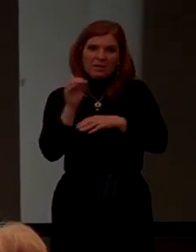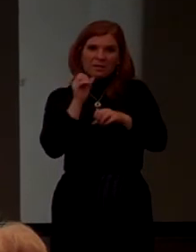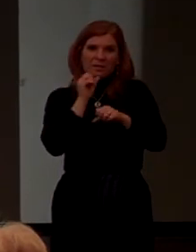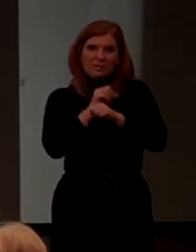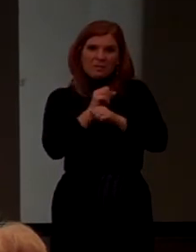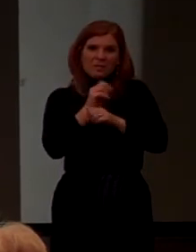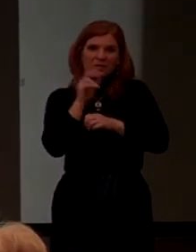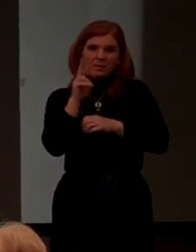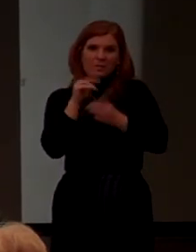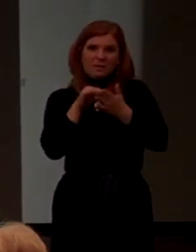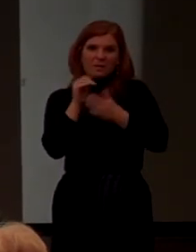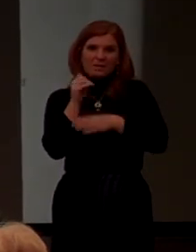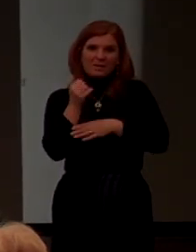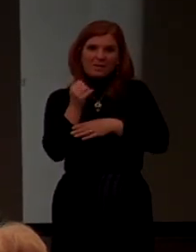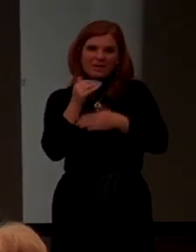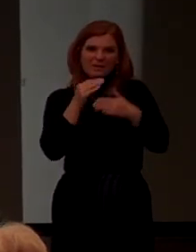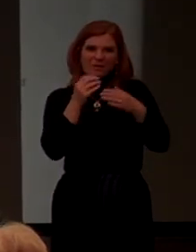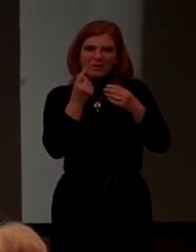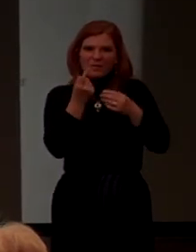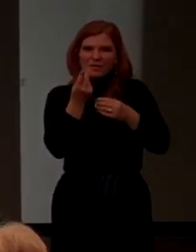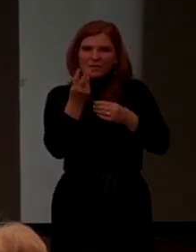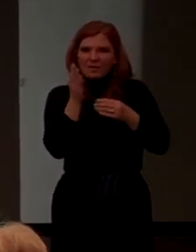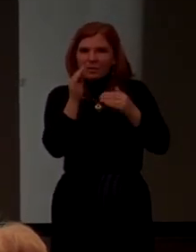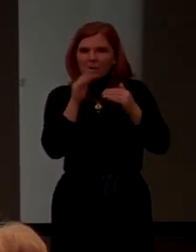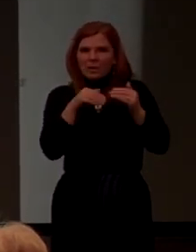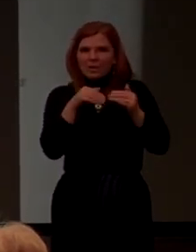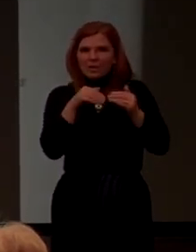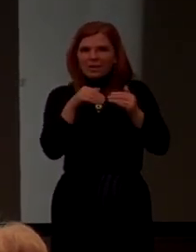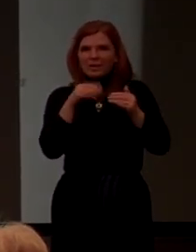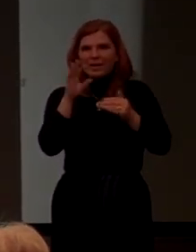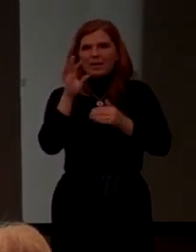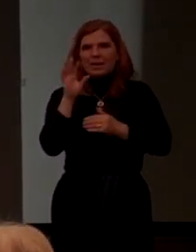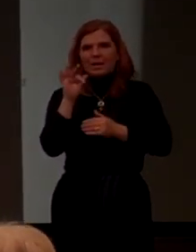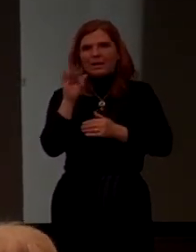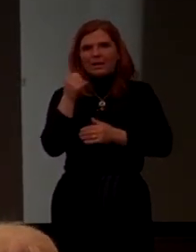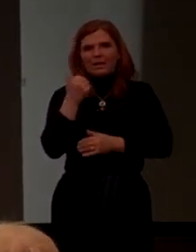in Wheeling's Steel in 1910.